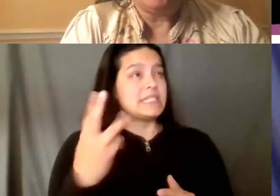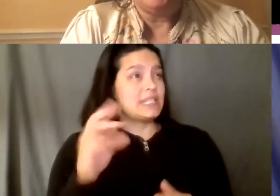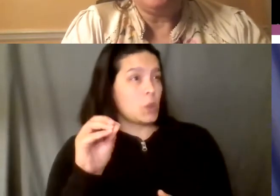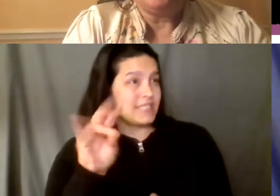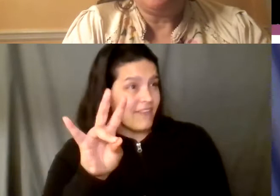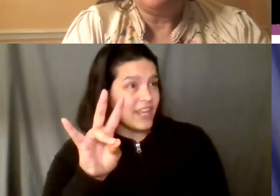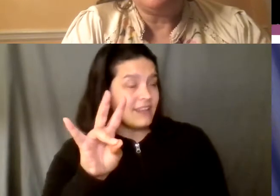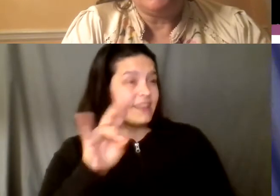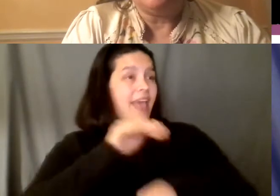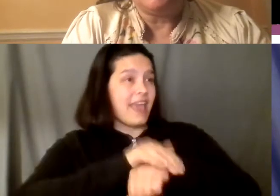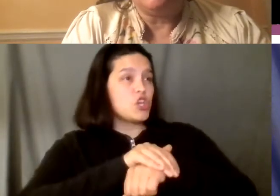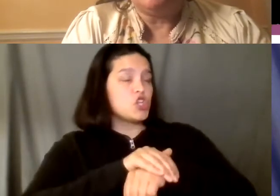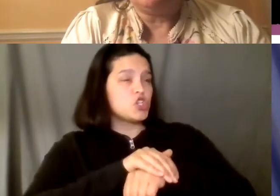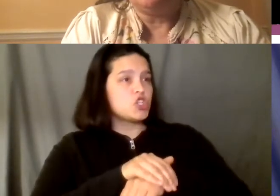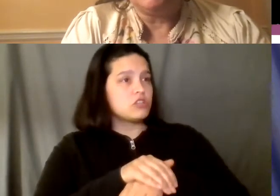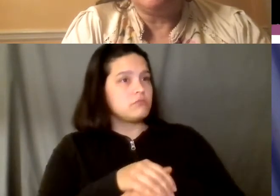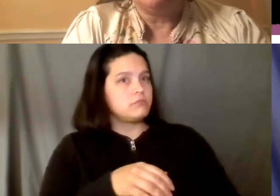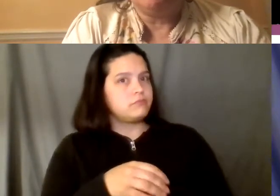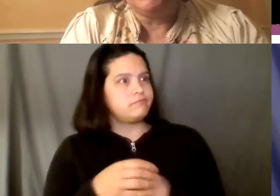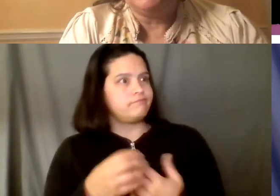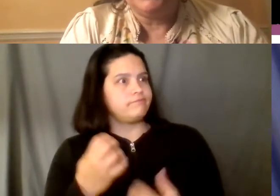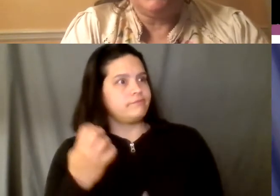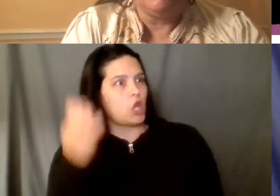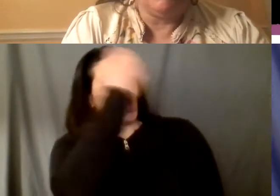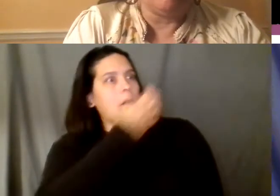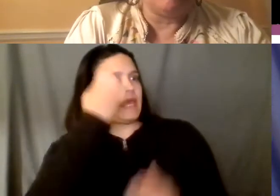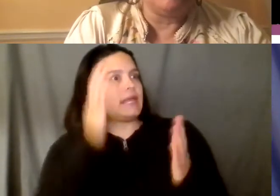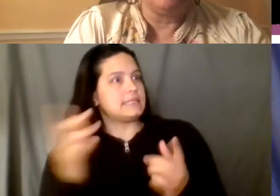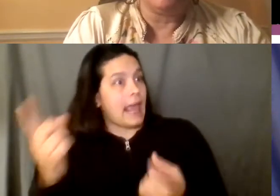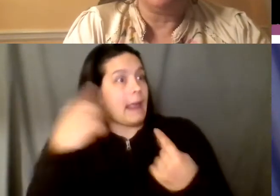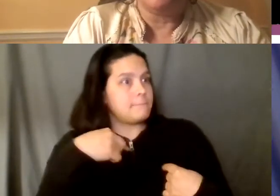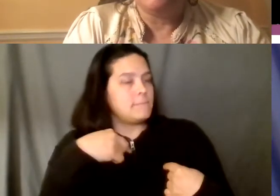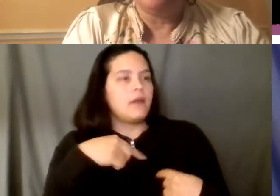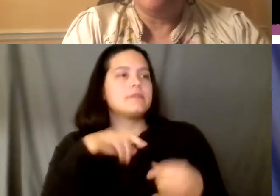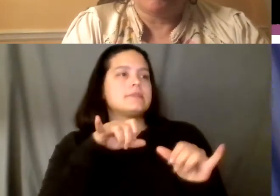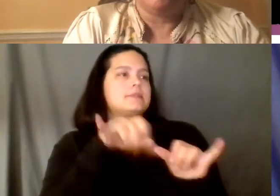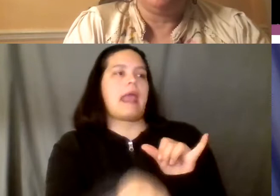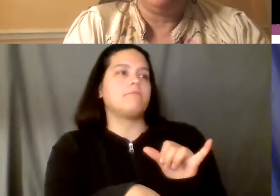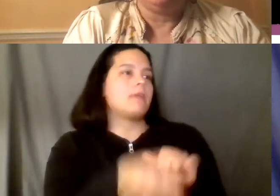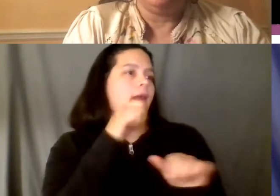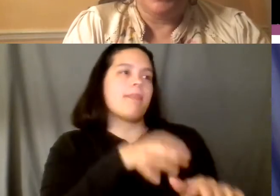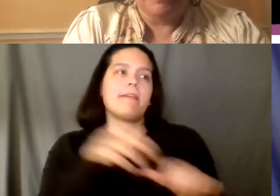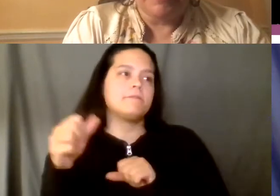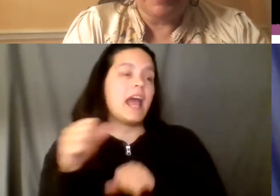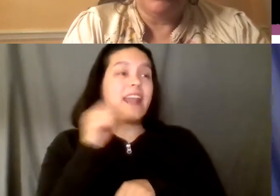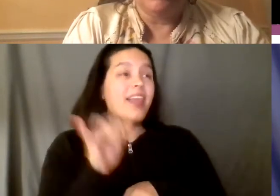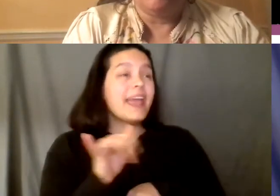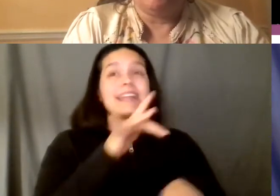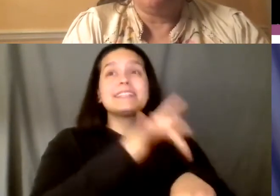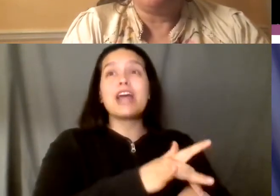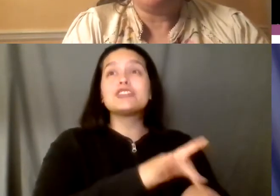you know there was not like a like a touch in and go this was like they did not leave